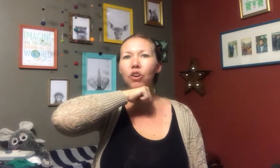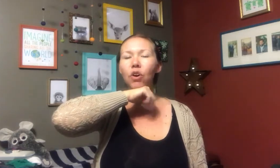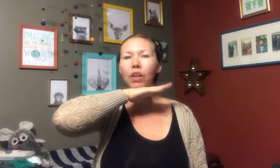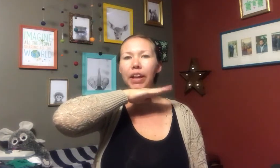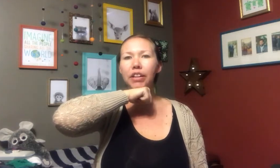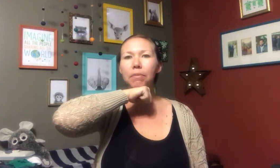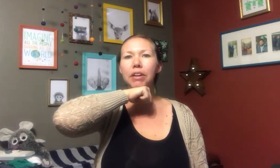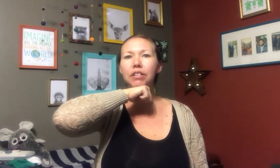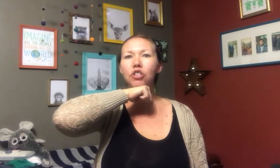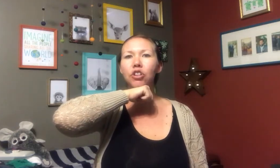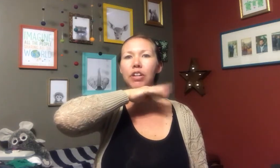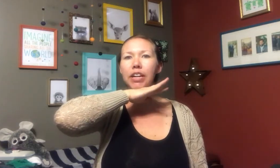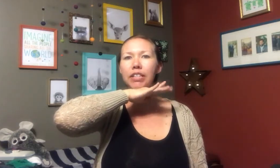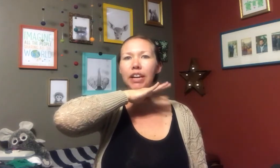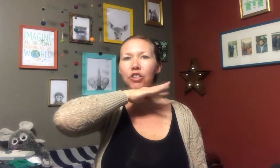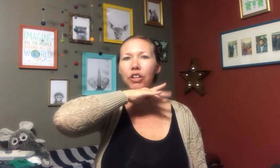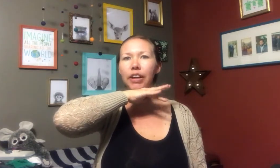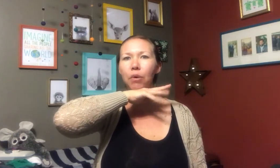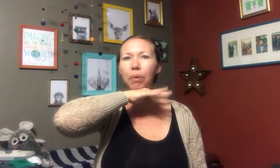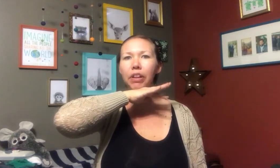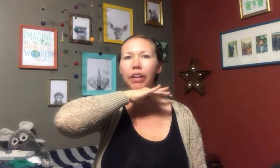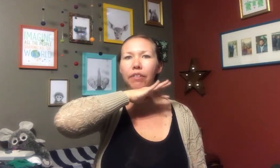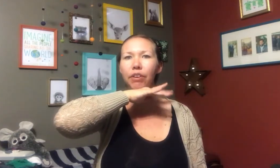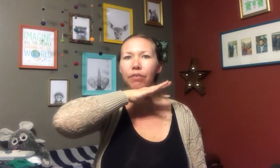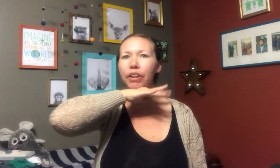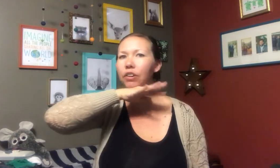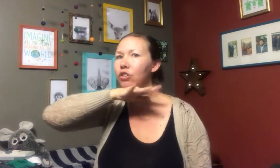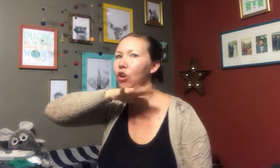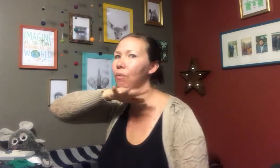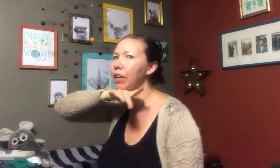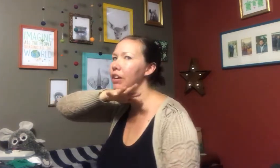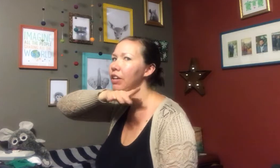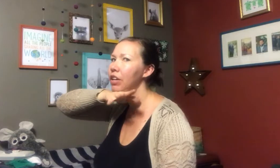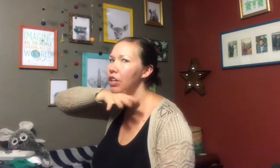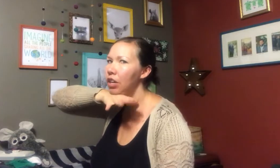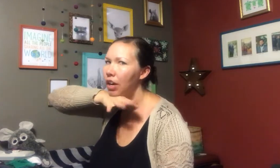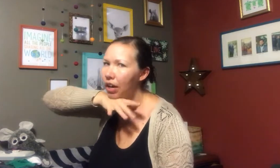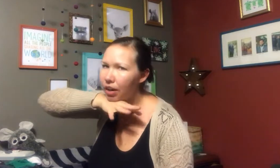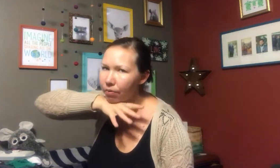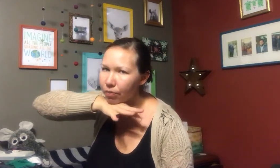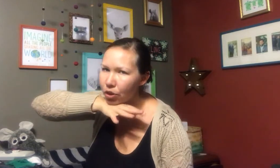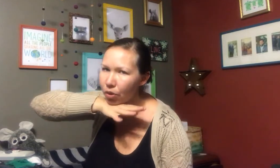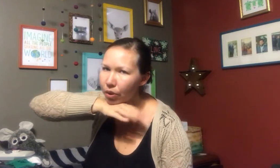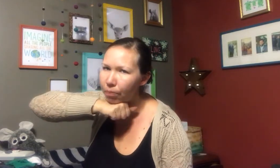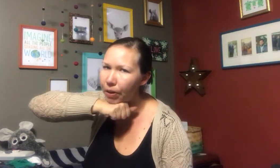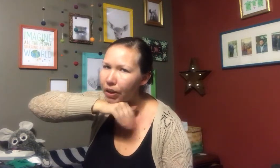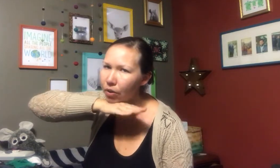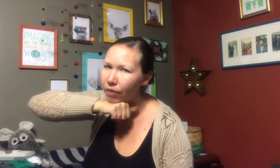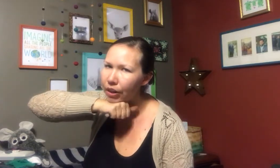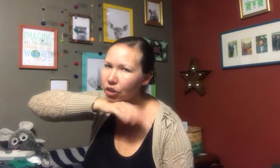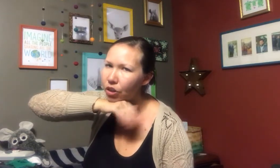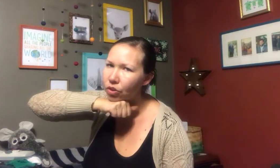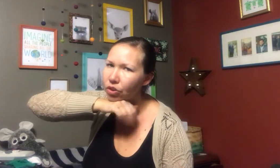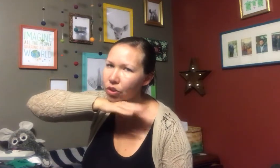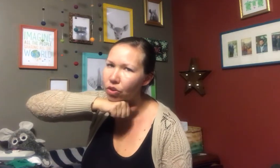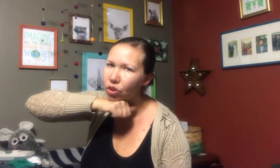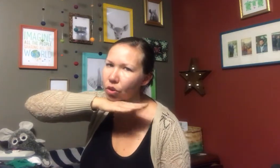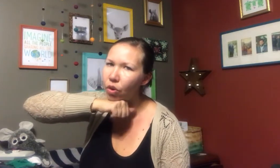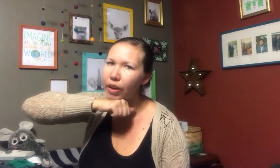your whole hand because dirty is actually like a wiggling of your fingers open. Um, so with pig, you want to make sure you, you do your whole